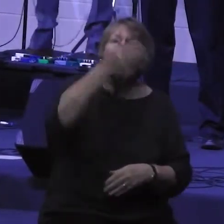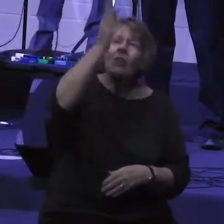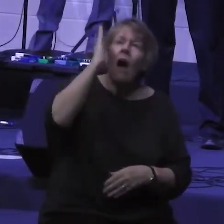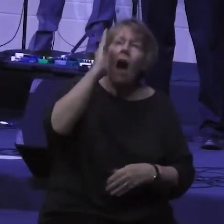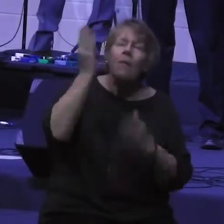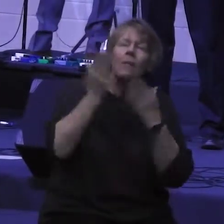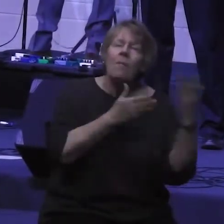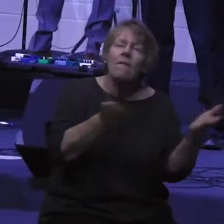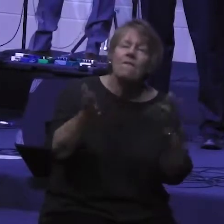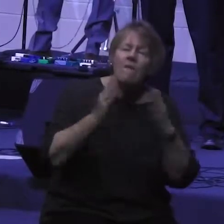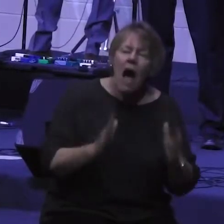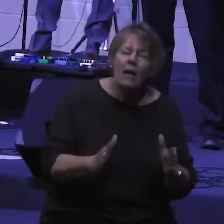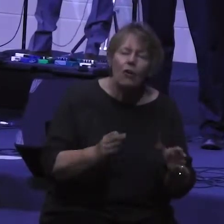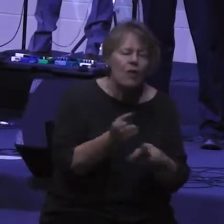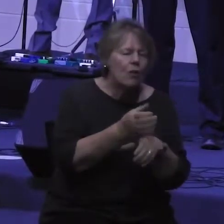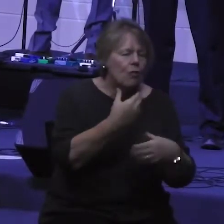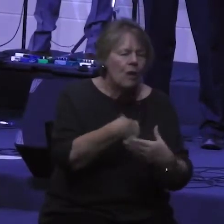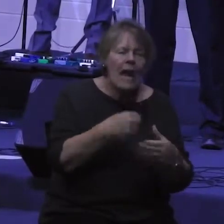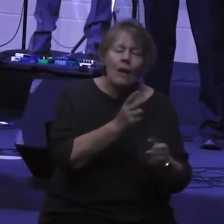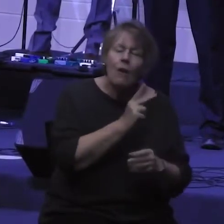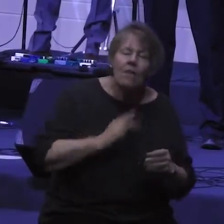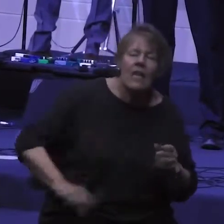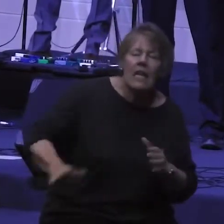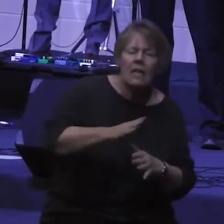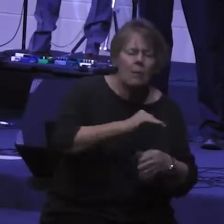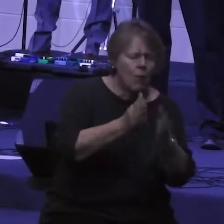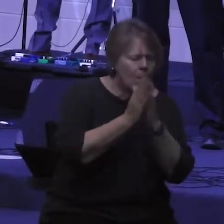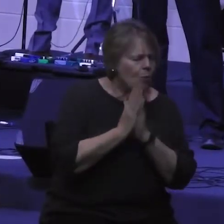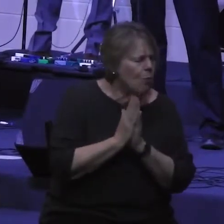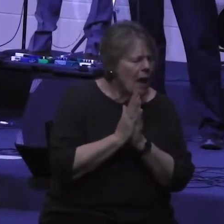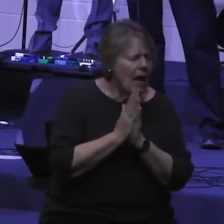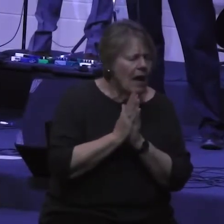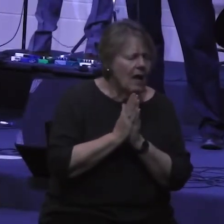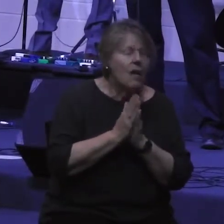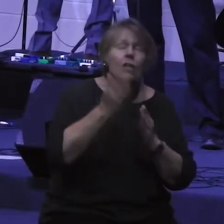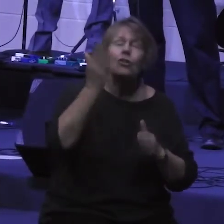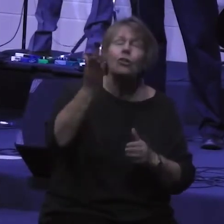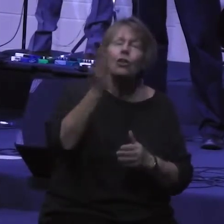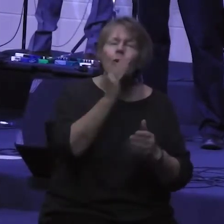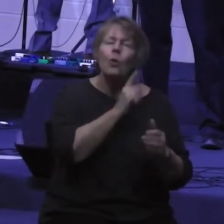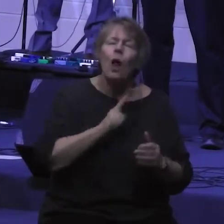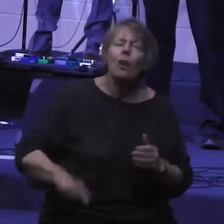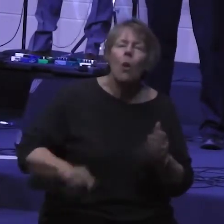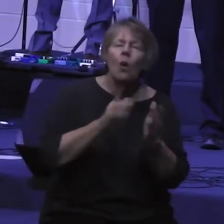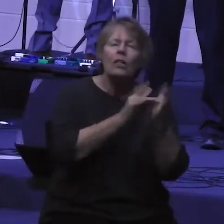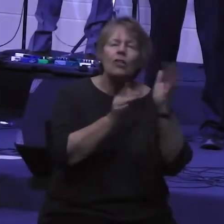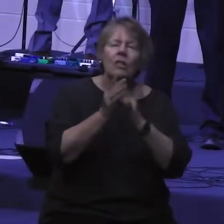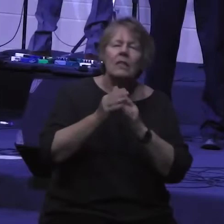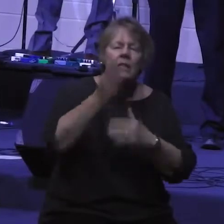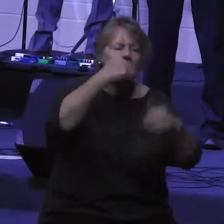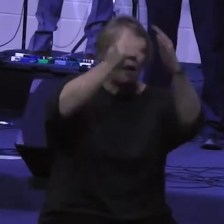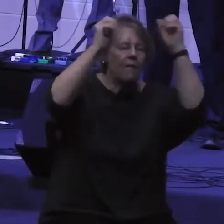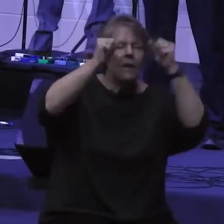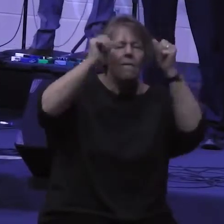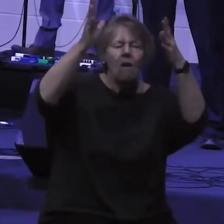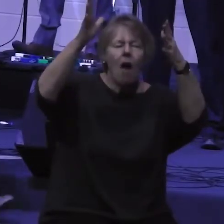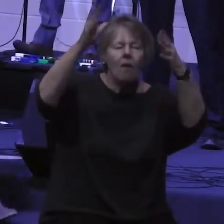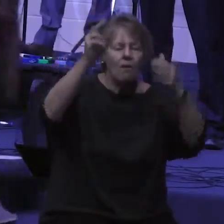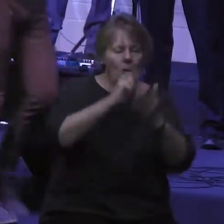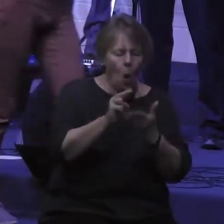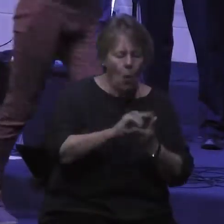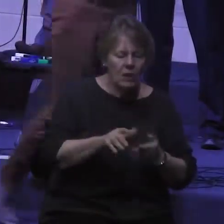bringer of the kingdom we pray these things to you our Lord Jesus our heavenly father holy spirit amen